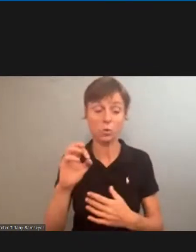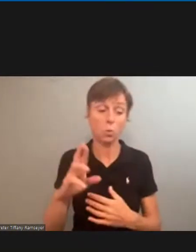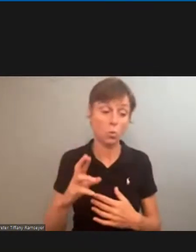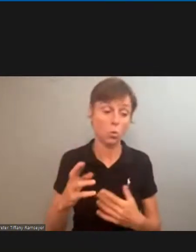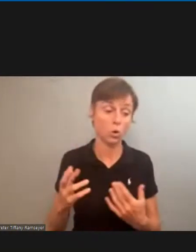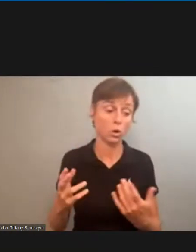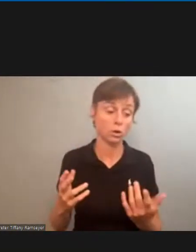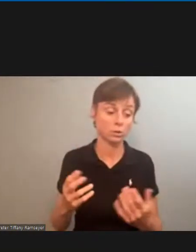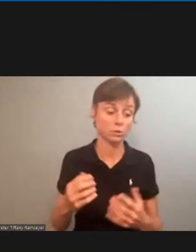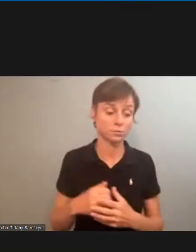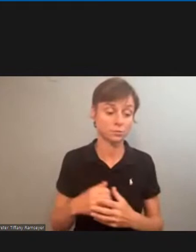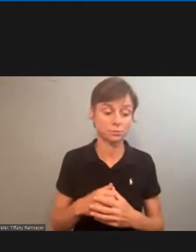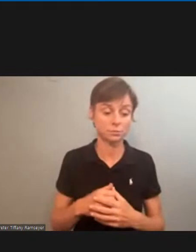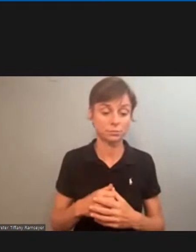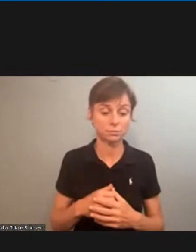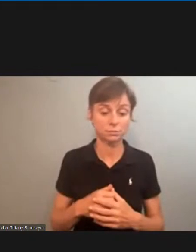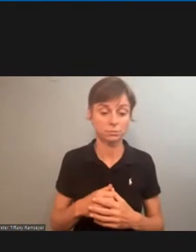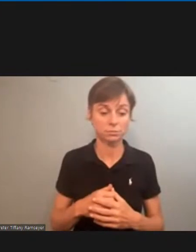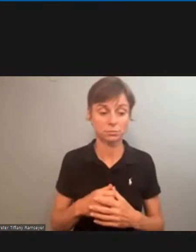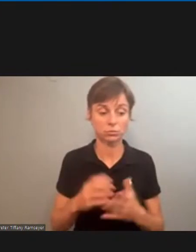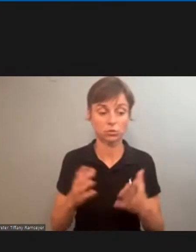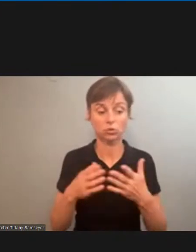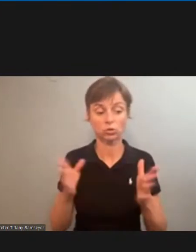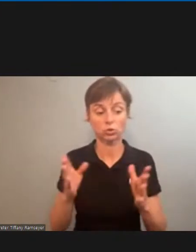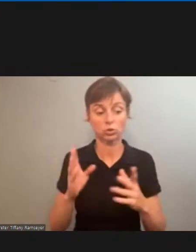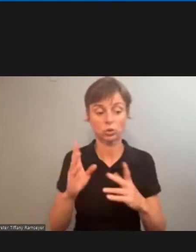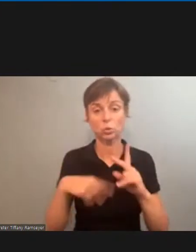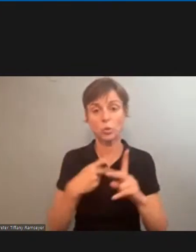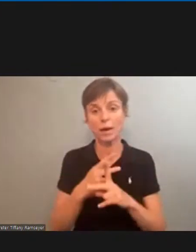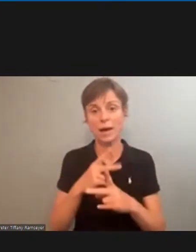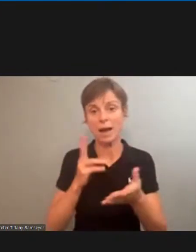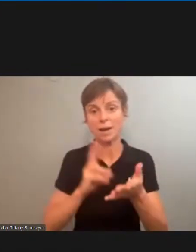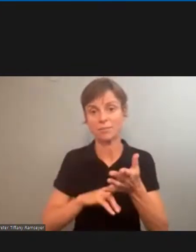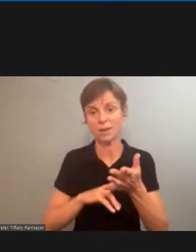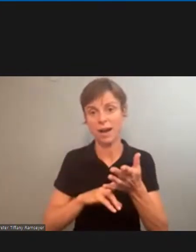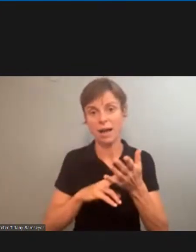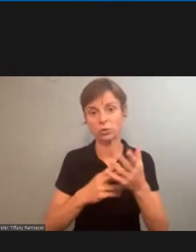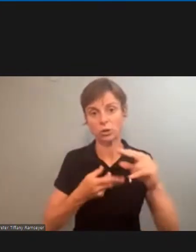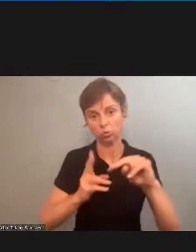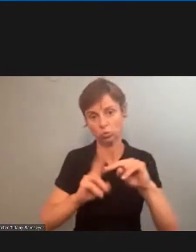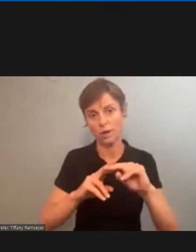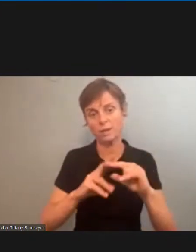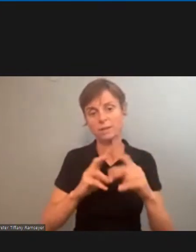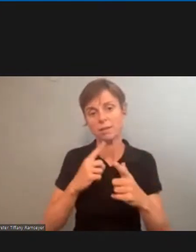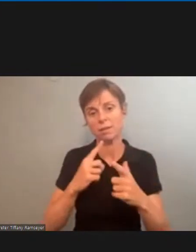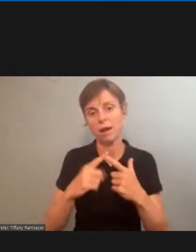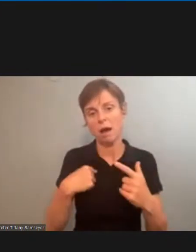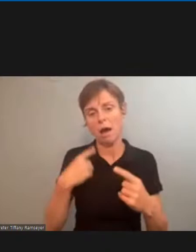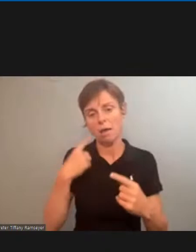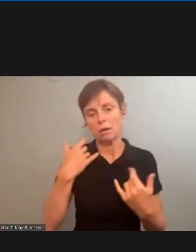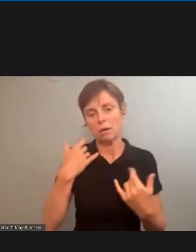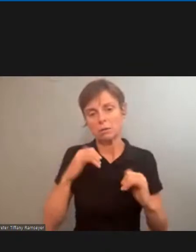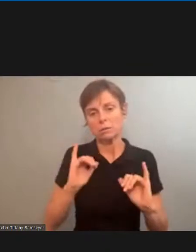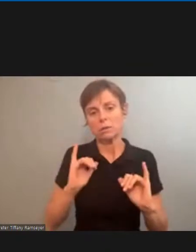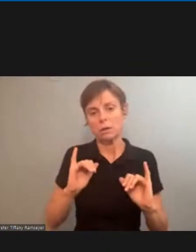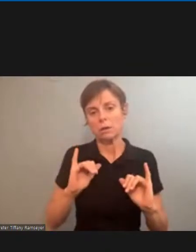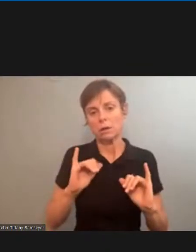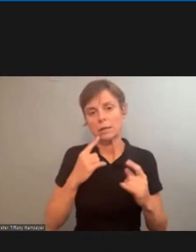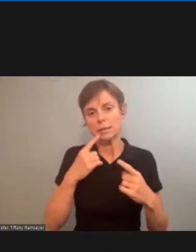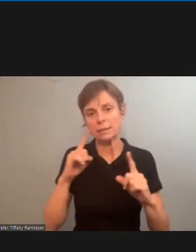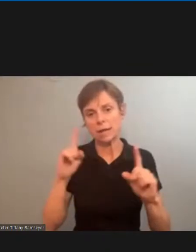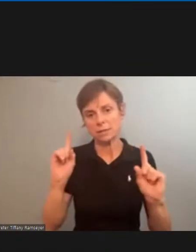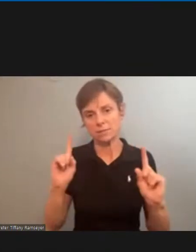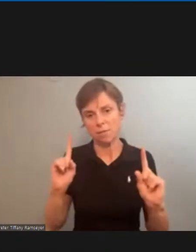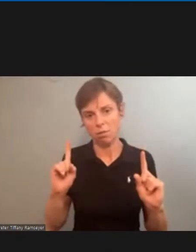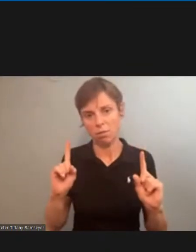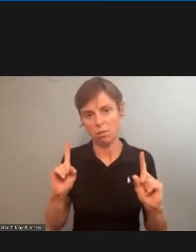over the board type of a contractual raise, then I think that we'll still be successful